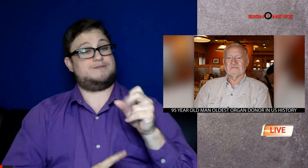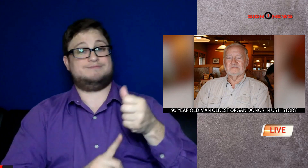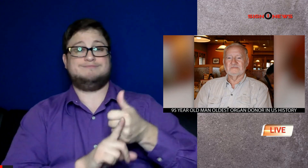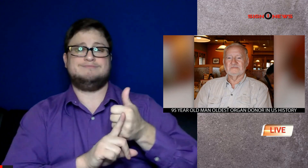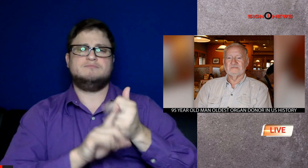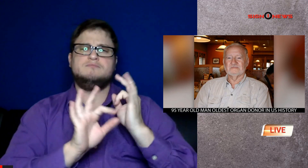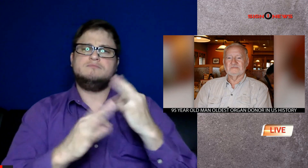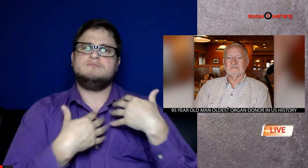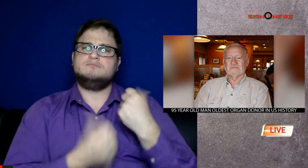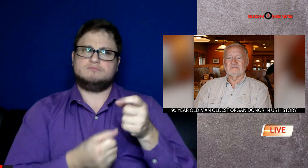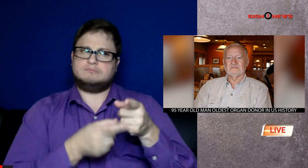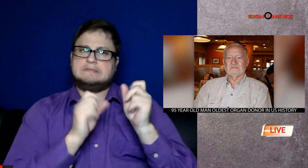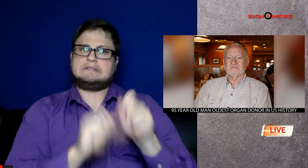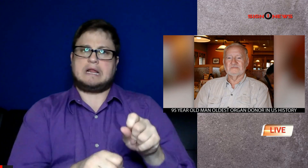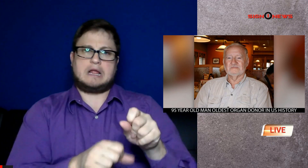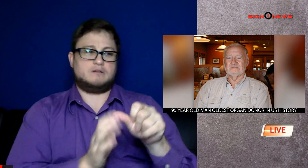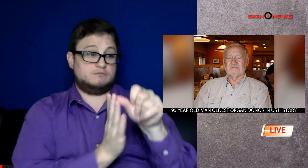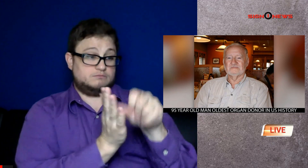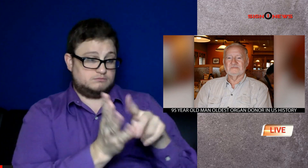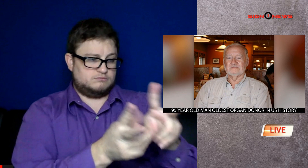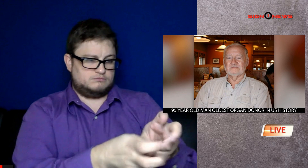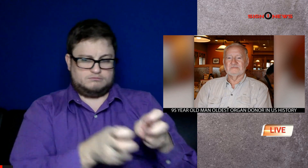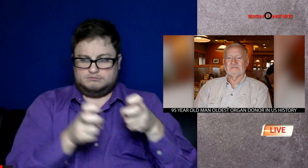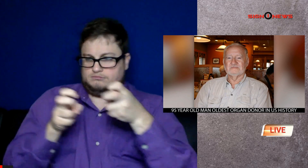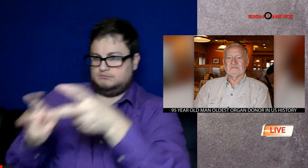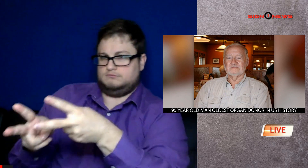have to be suitable for transplant